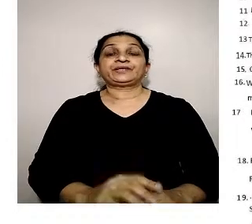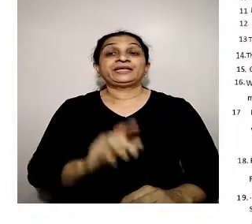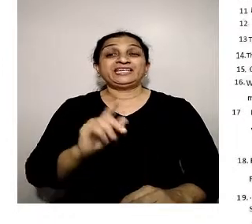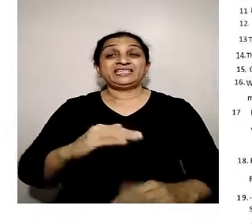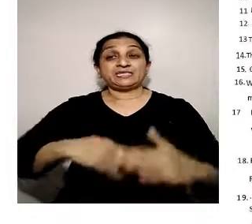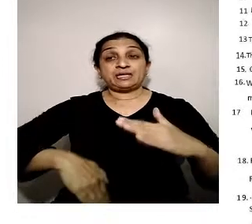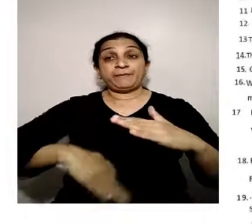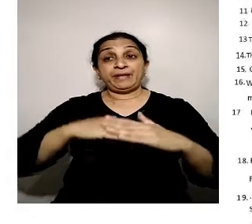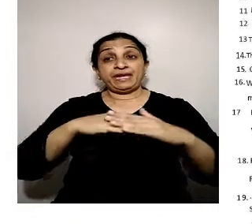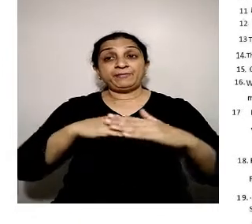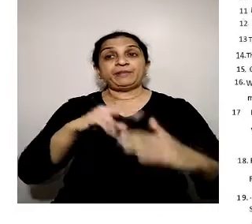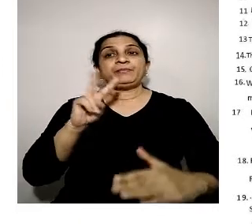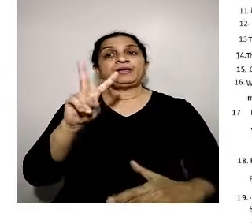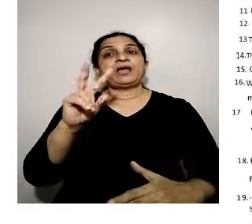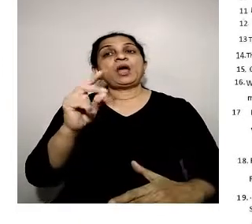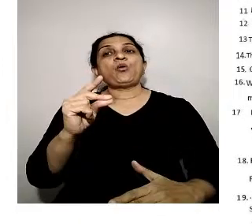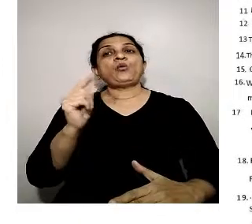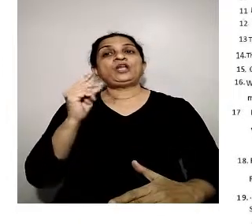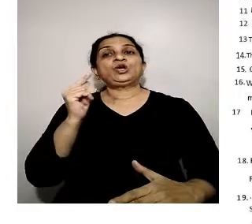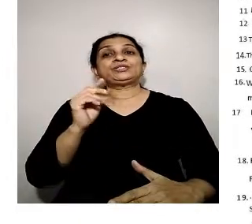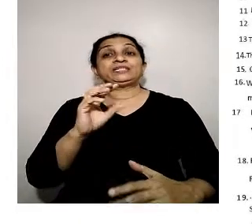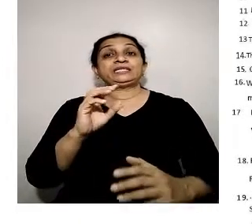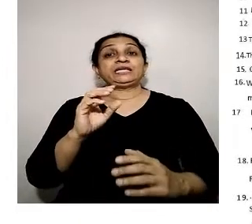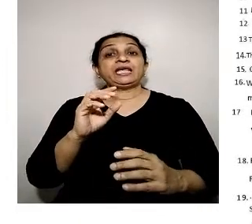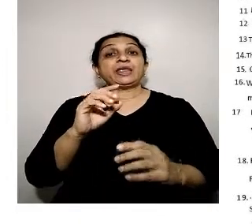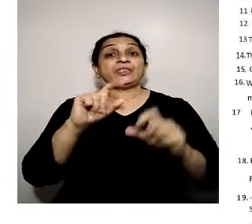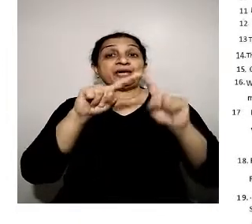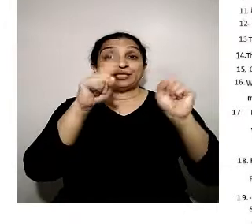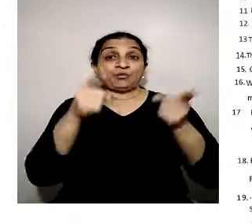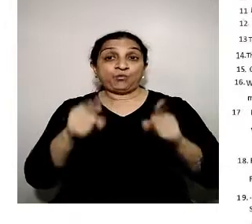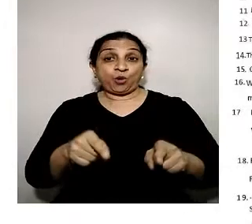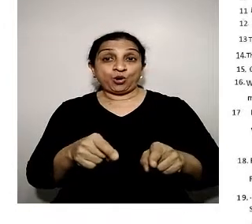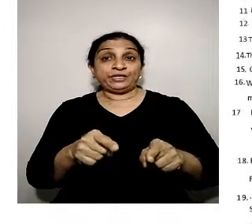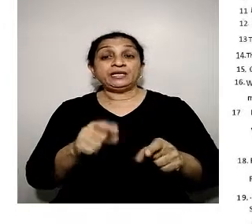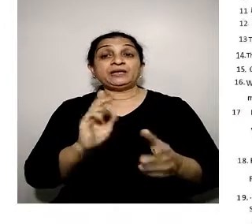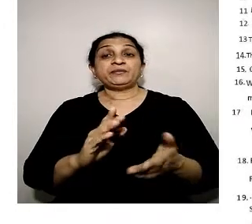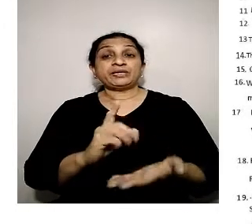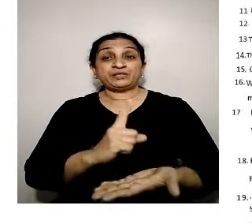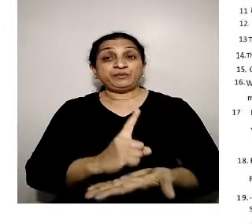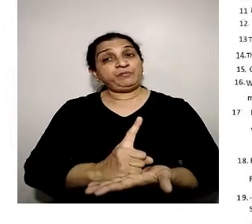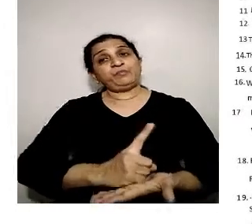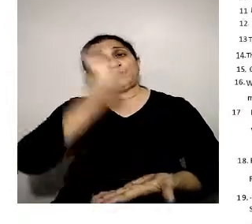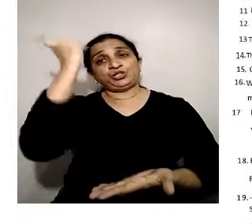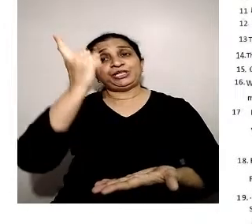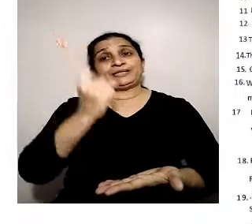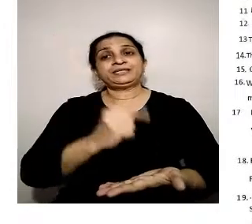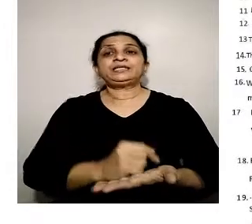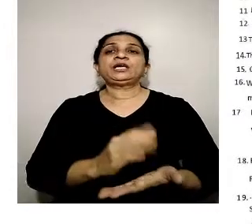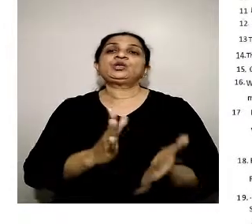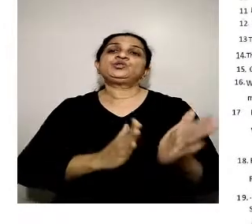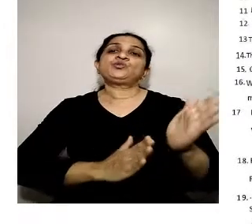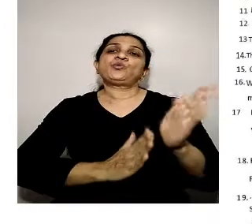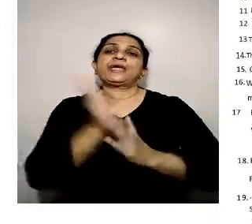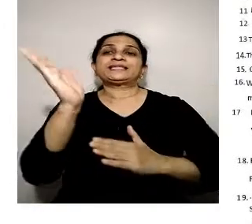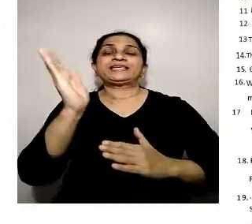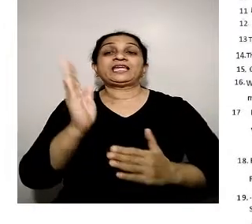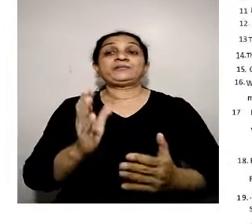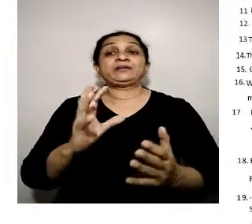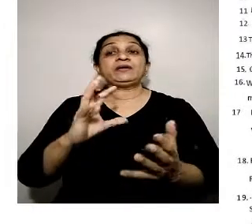velocity? The minimum velocity a body must be projected to